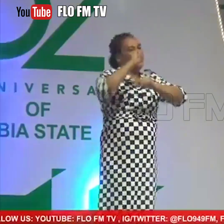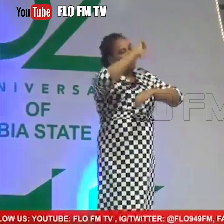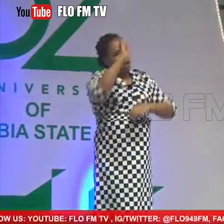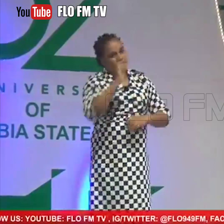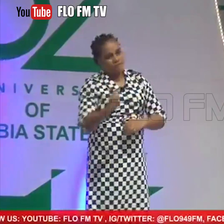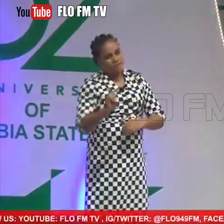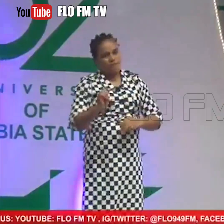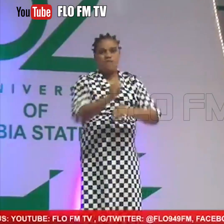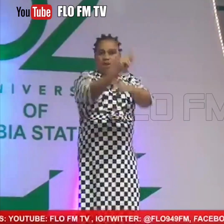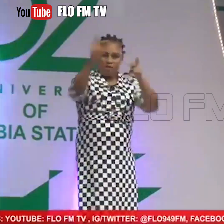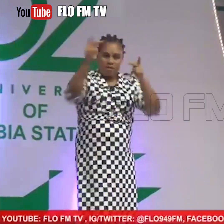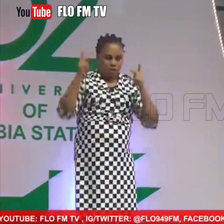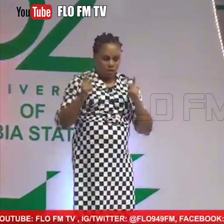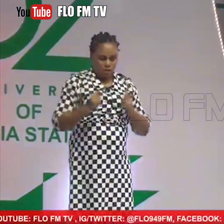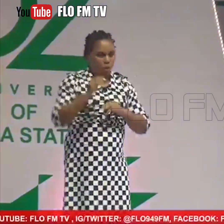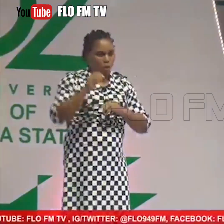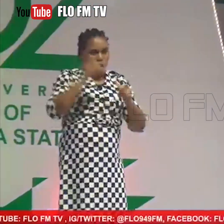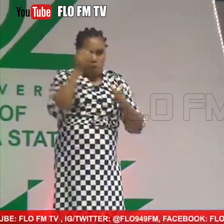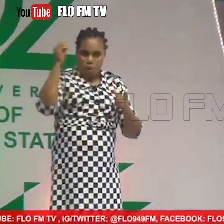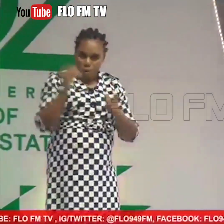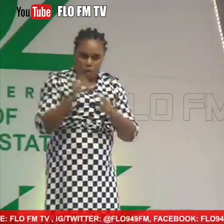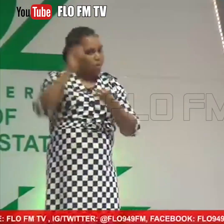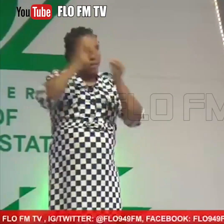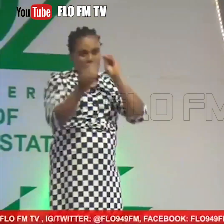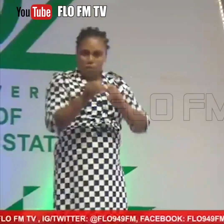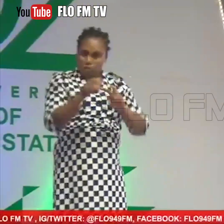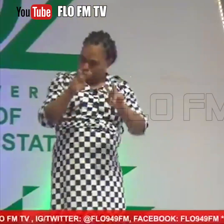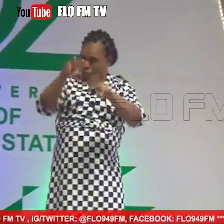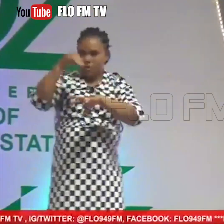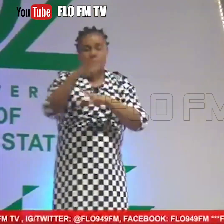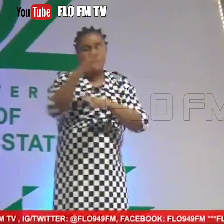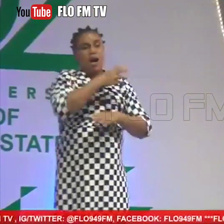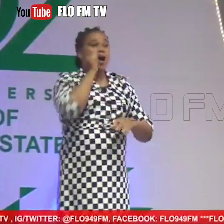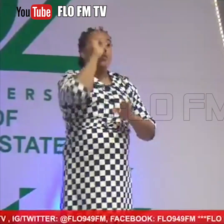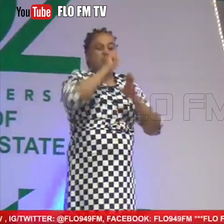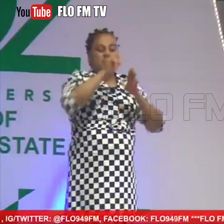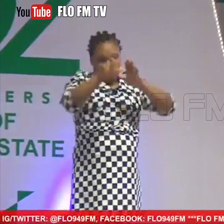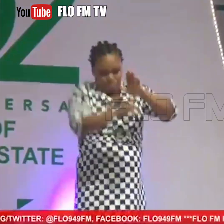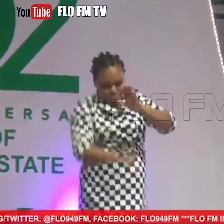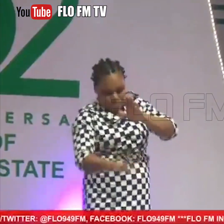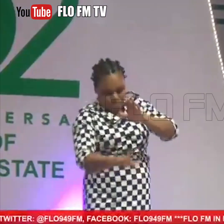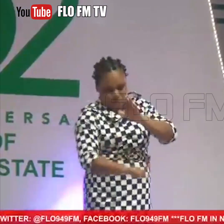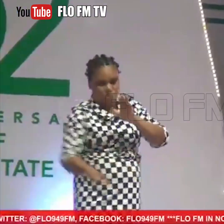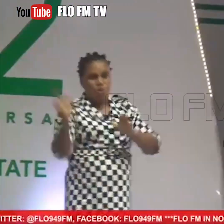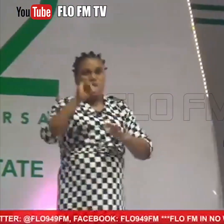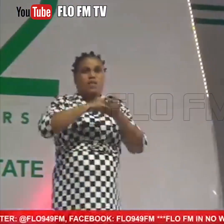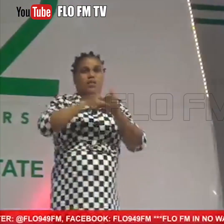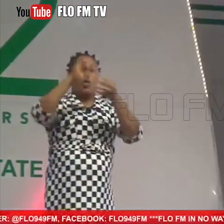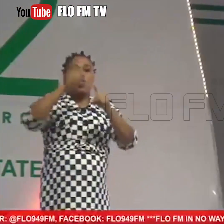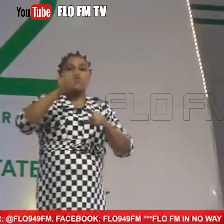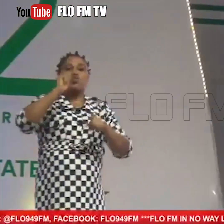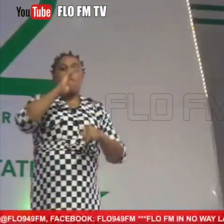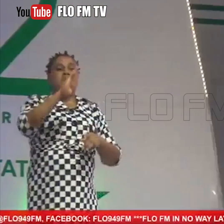Whichever criteria or indices you look at, IBA is below where it ought to be.